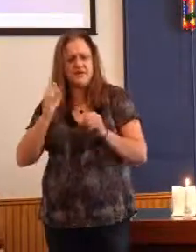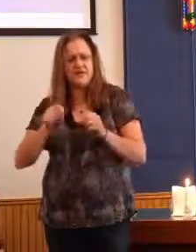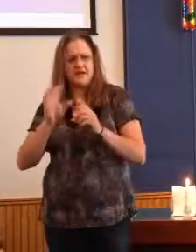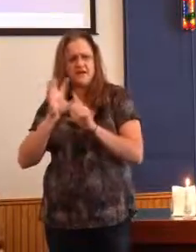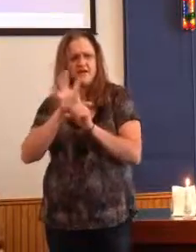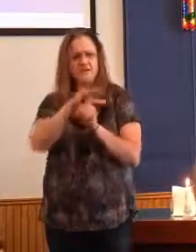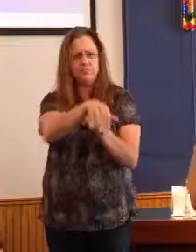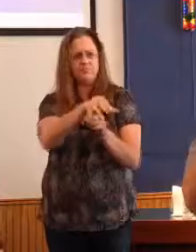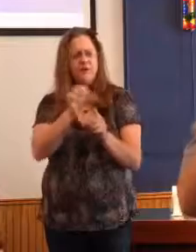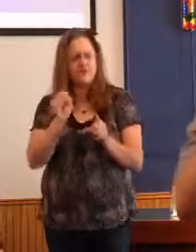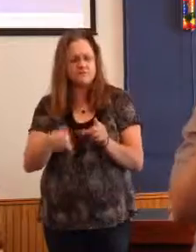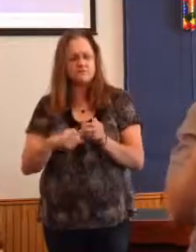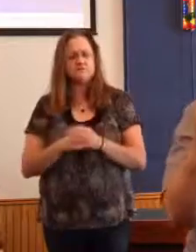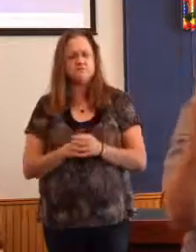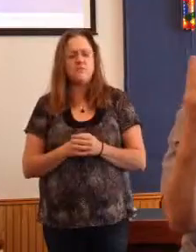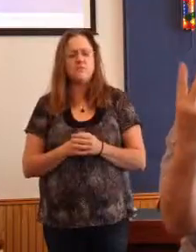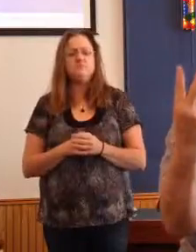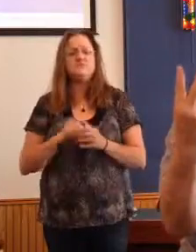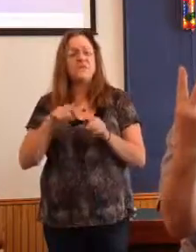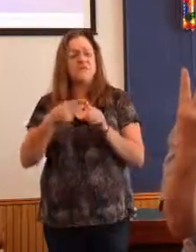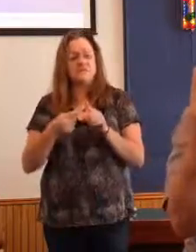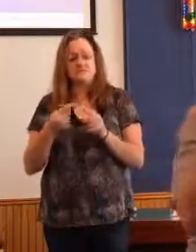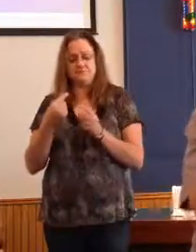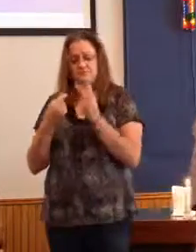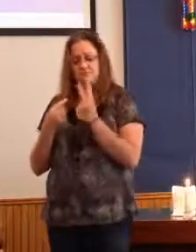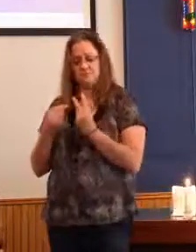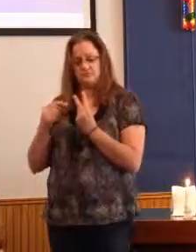And, in the end, these two, these two